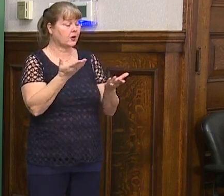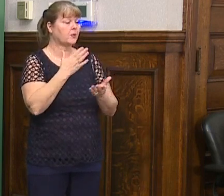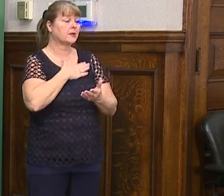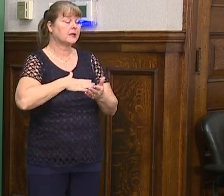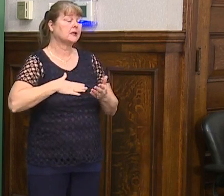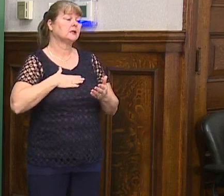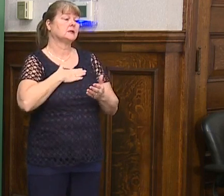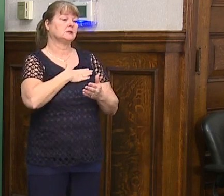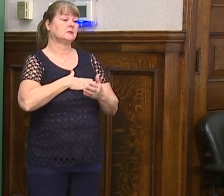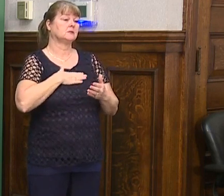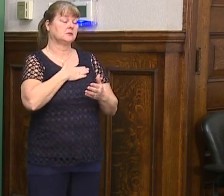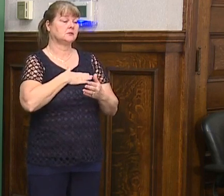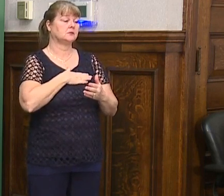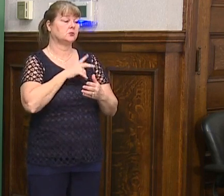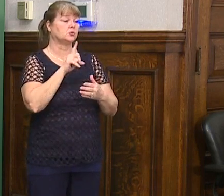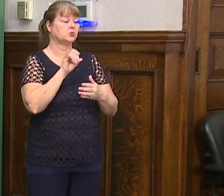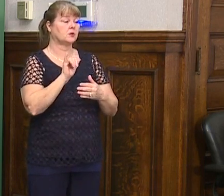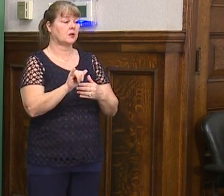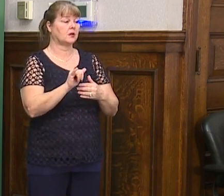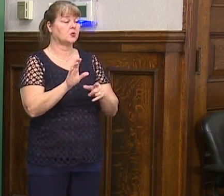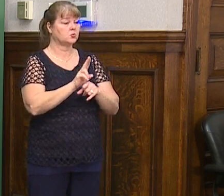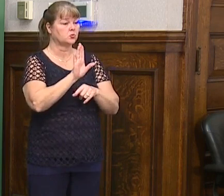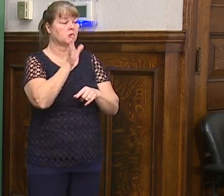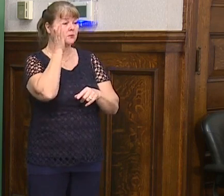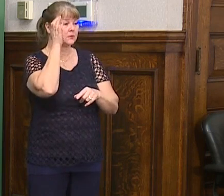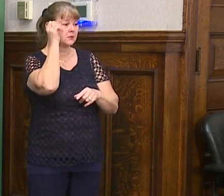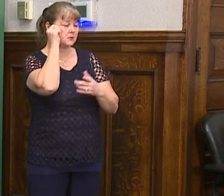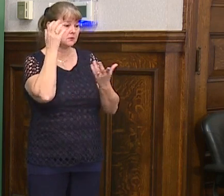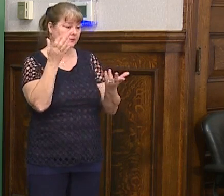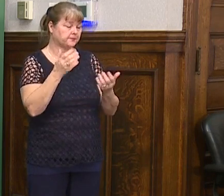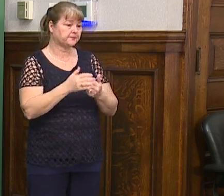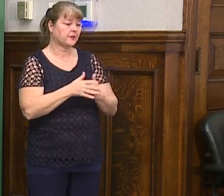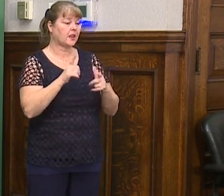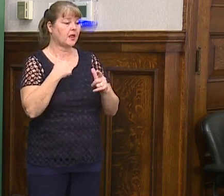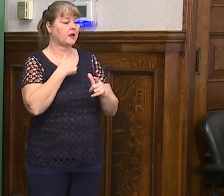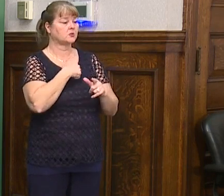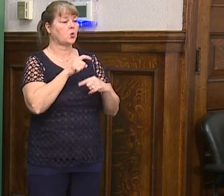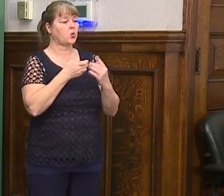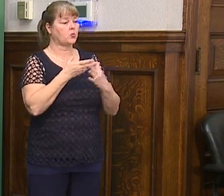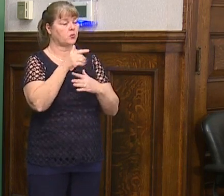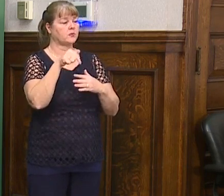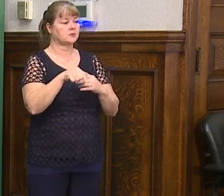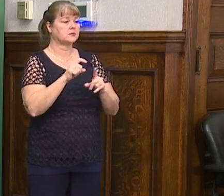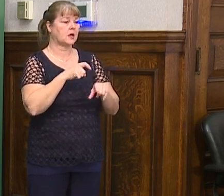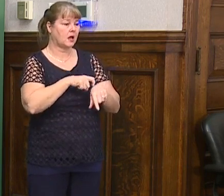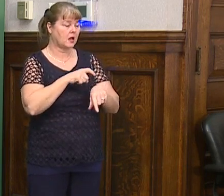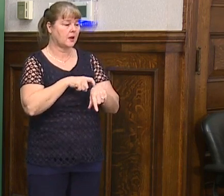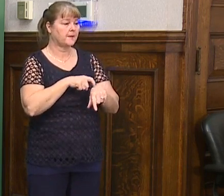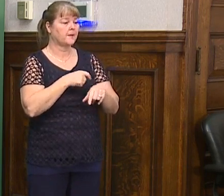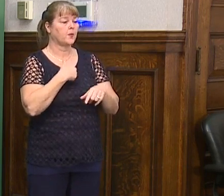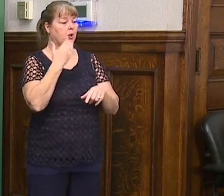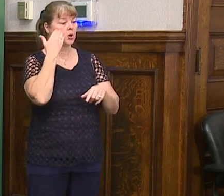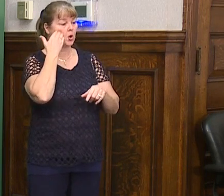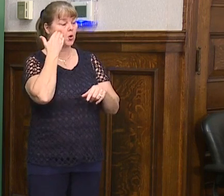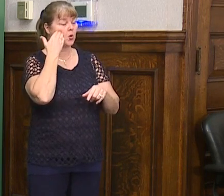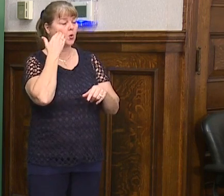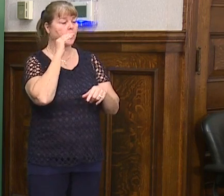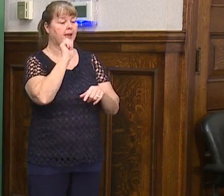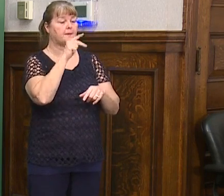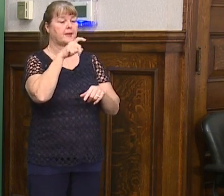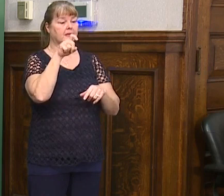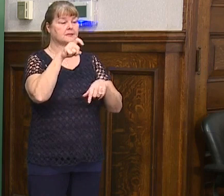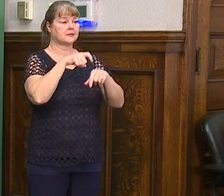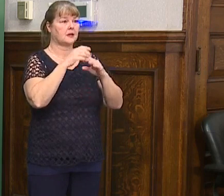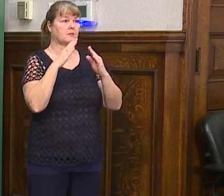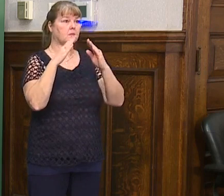please to exercise common sense. Um, and let us ride this out. We, we, we know that there's an apex period.